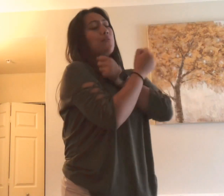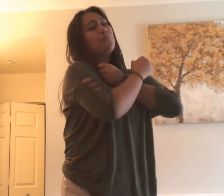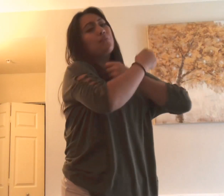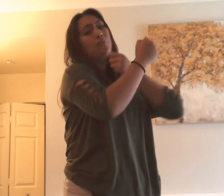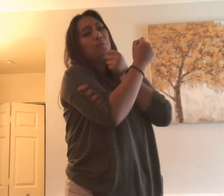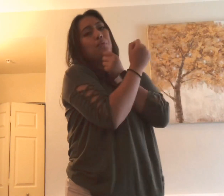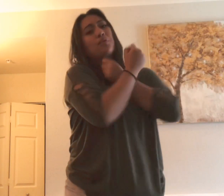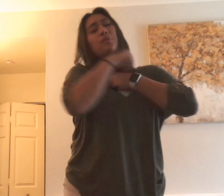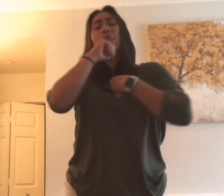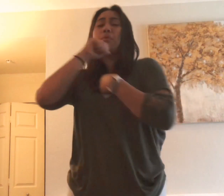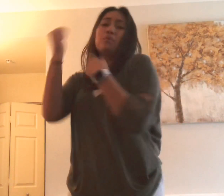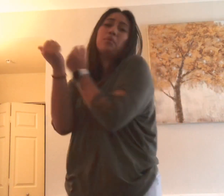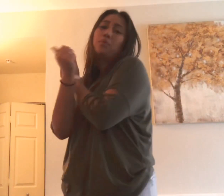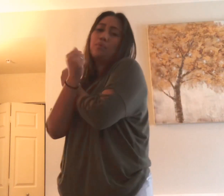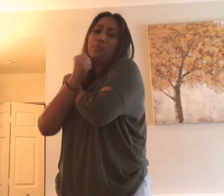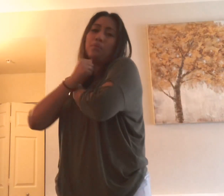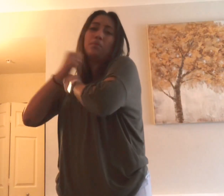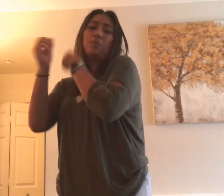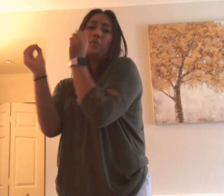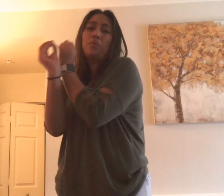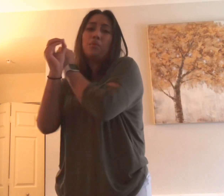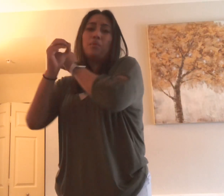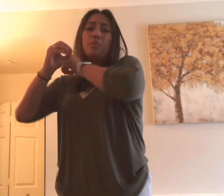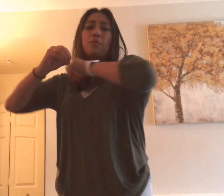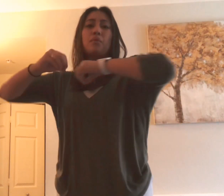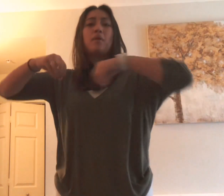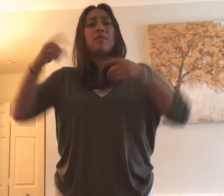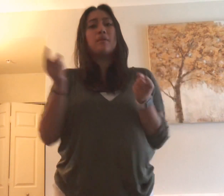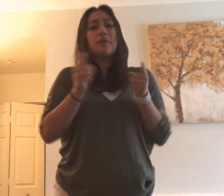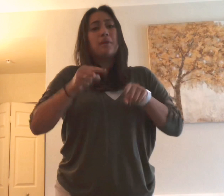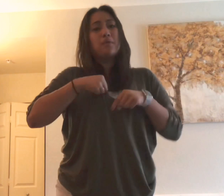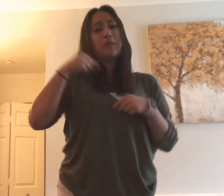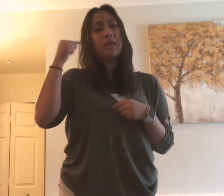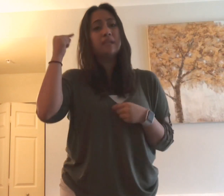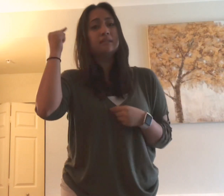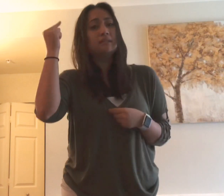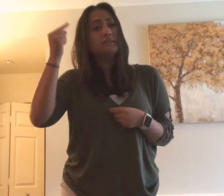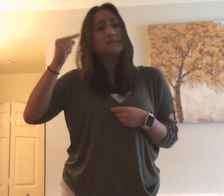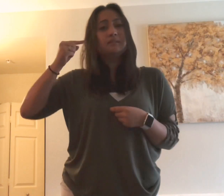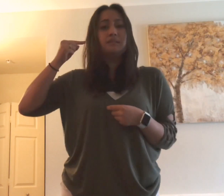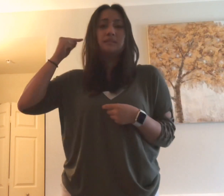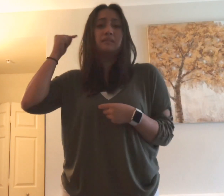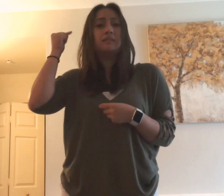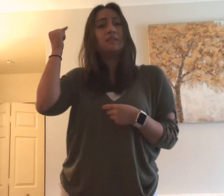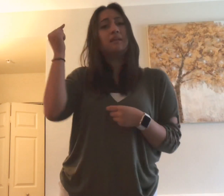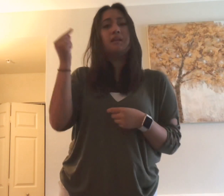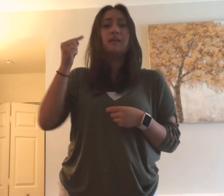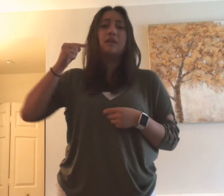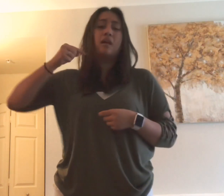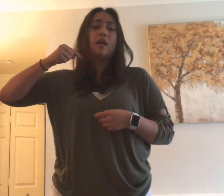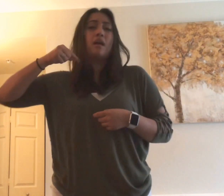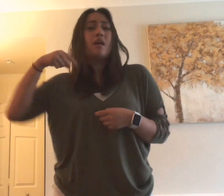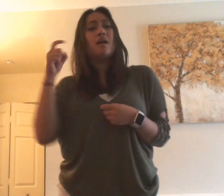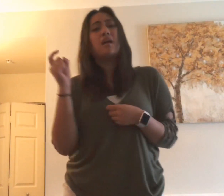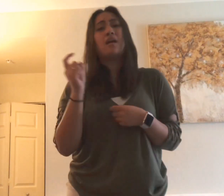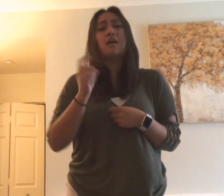This all or nothing really go to where you're driving me crazy I need